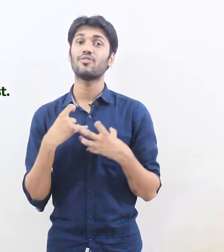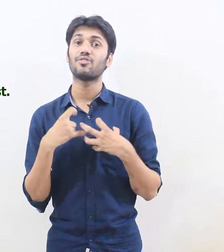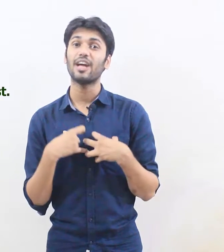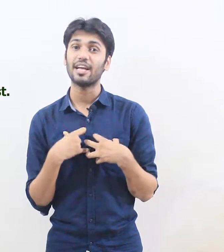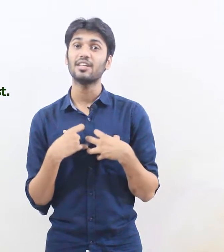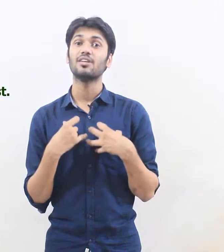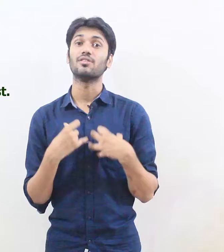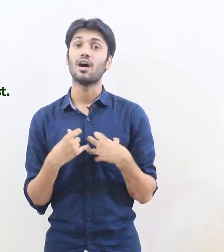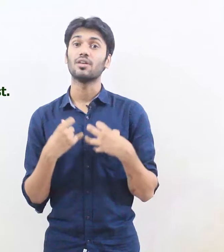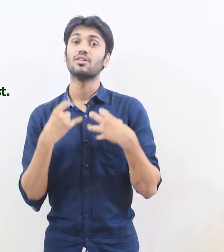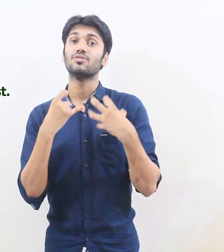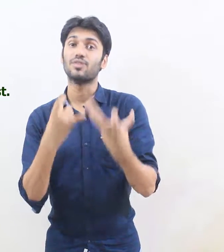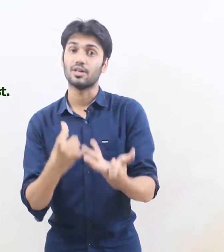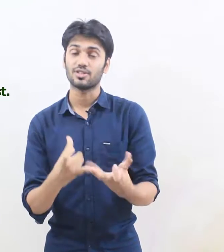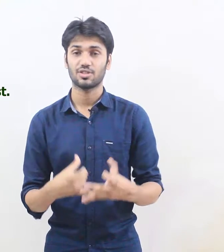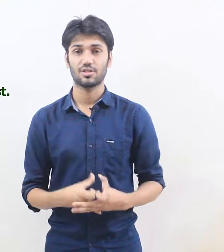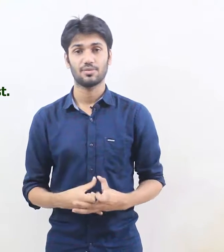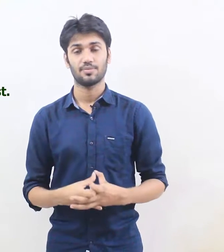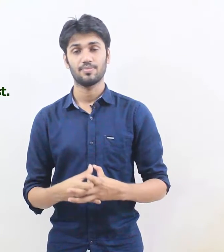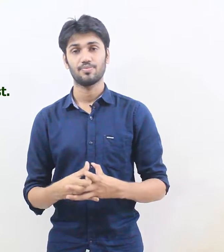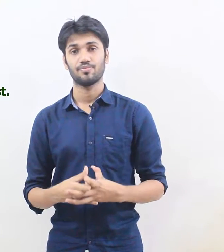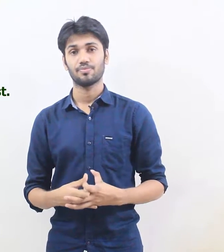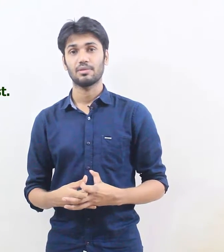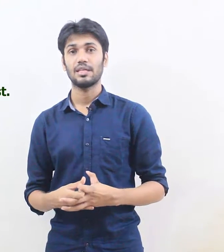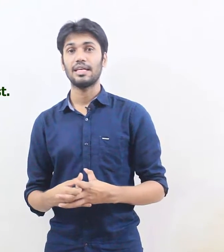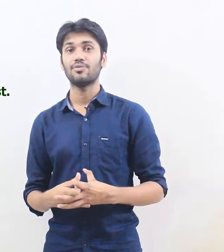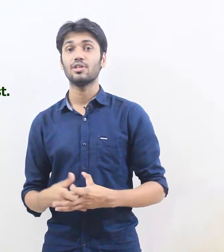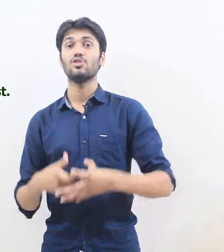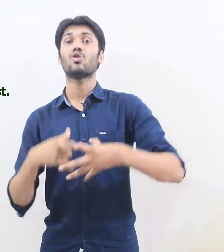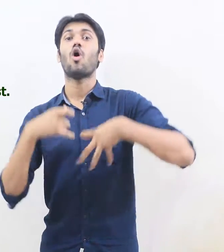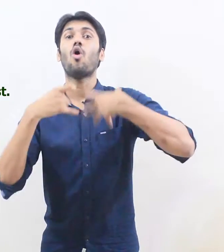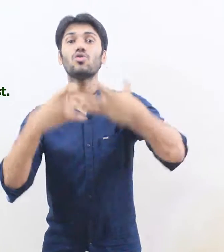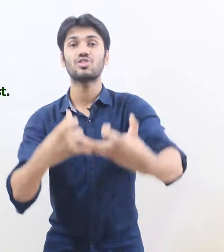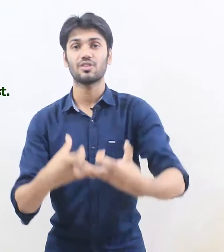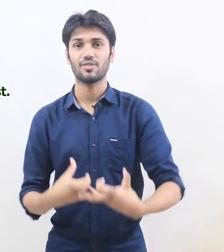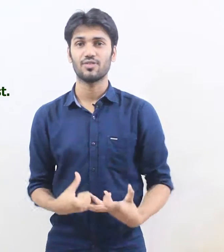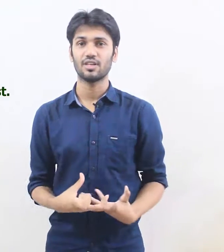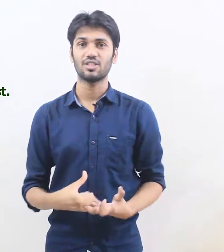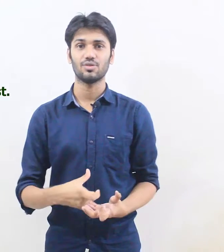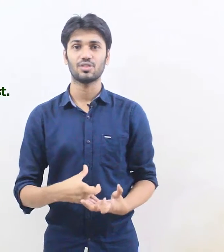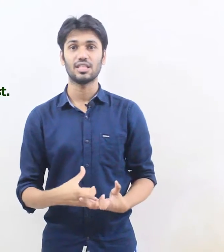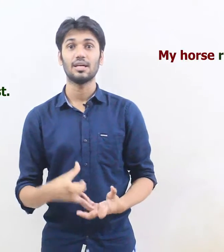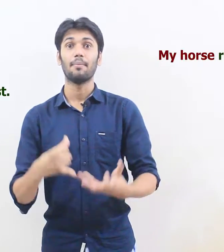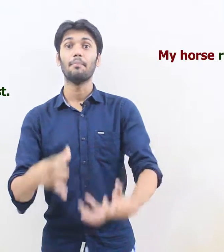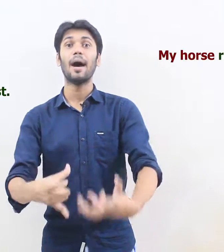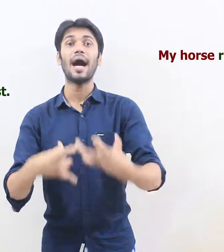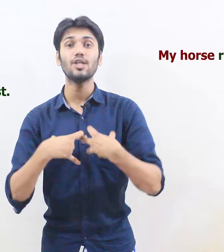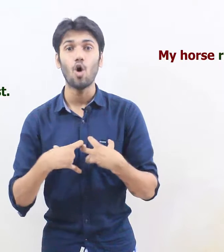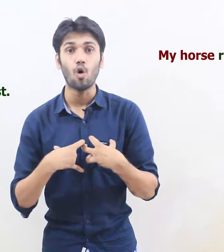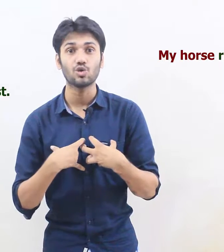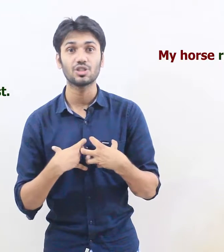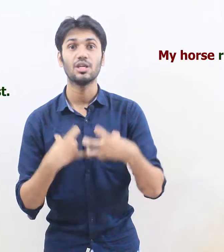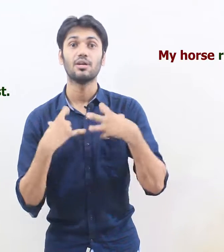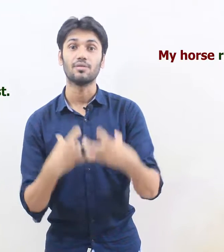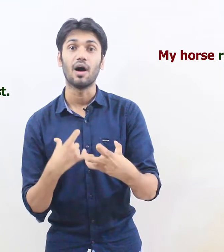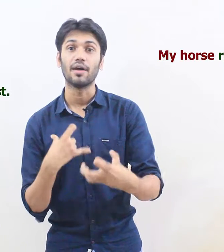friend runs fast if your horse runs fast you would say my horse runs